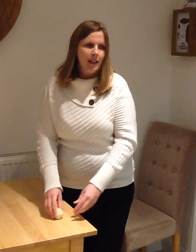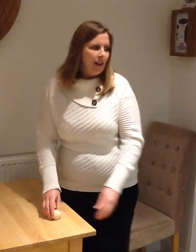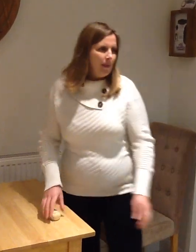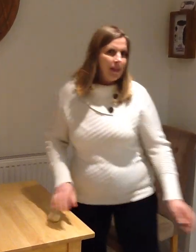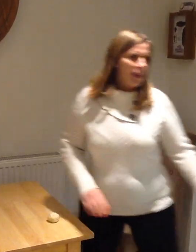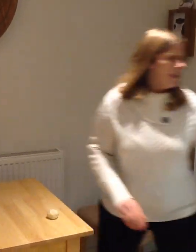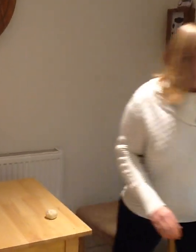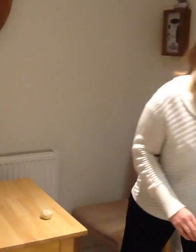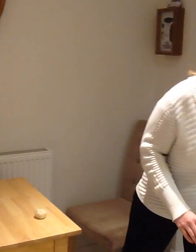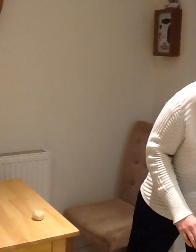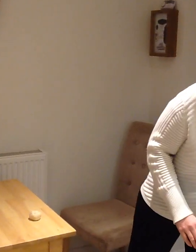Turn it up.